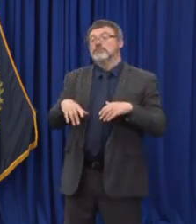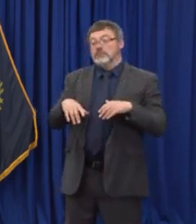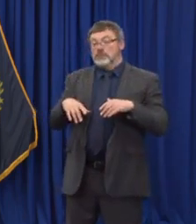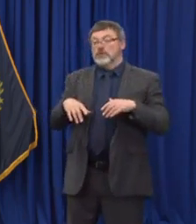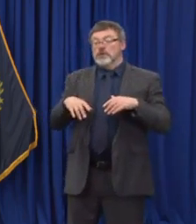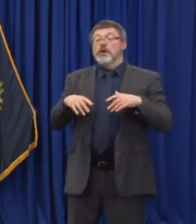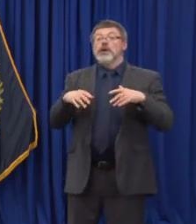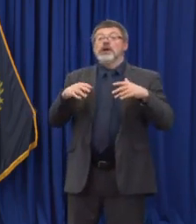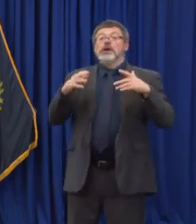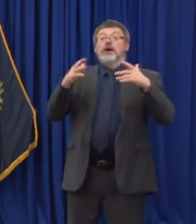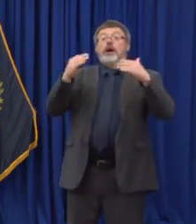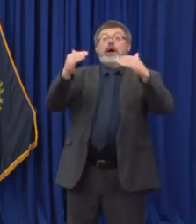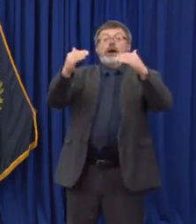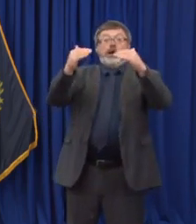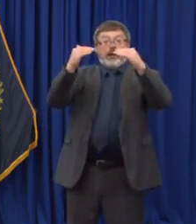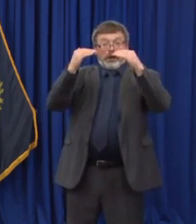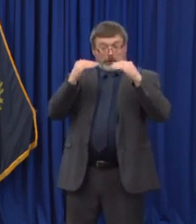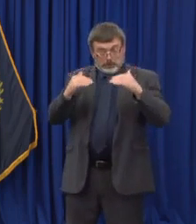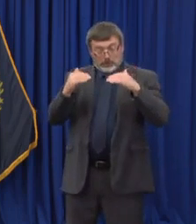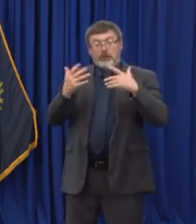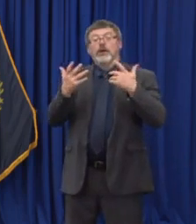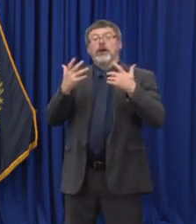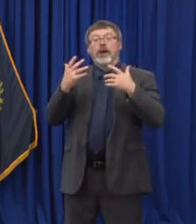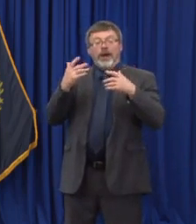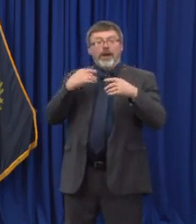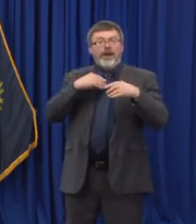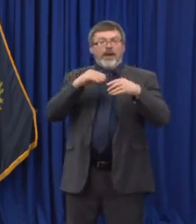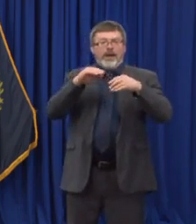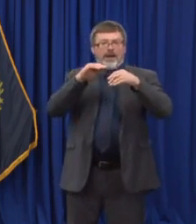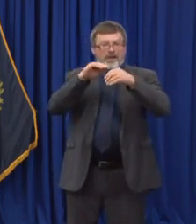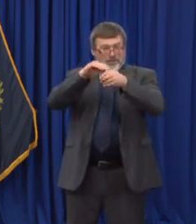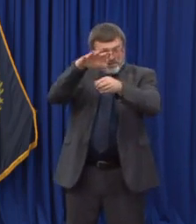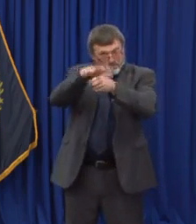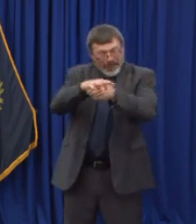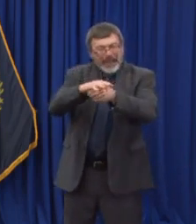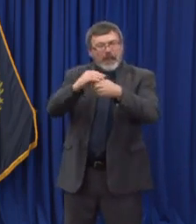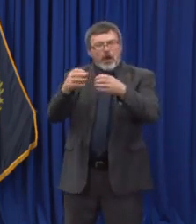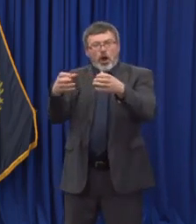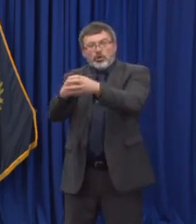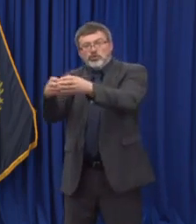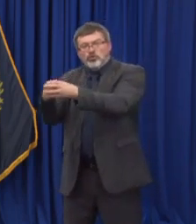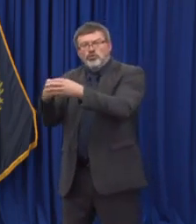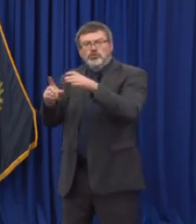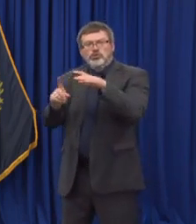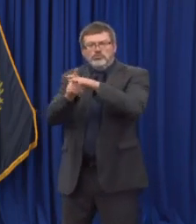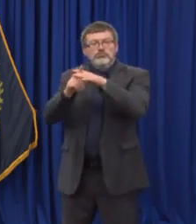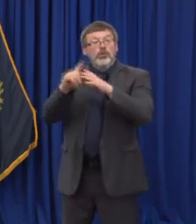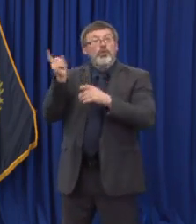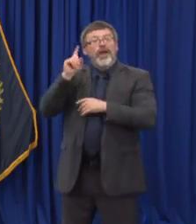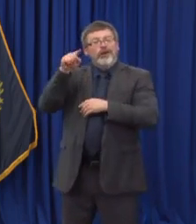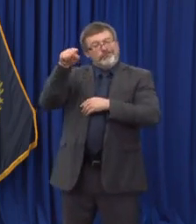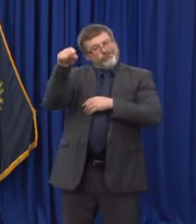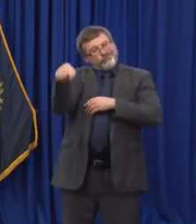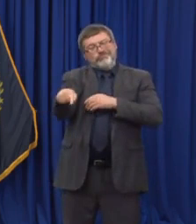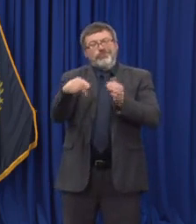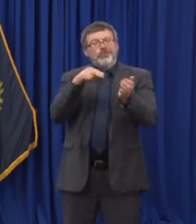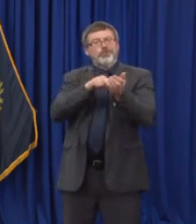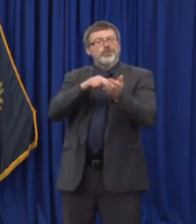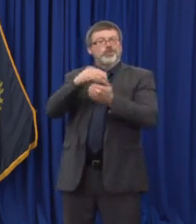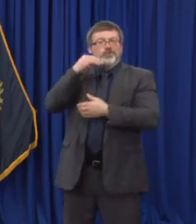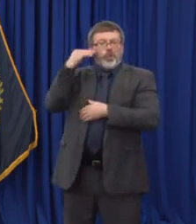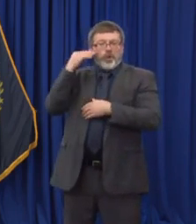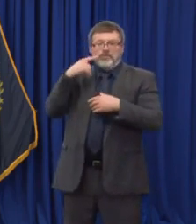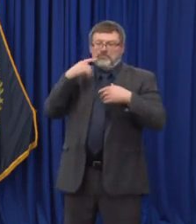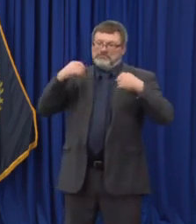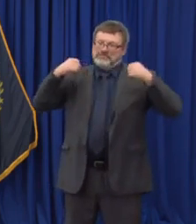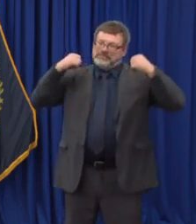-term care facilities and a majority of the people that we were identifying as cases had had exposure to an outbreak and that